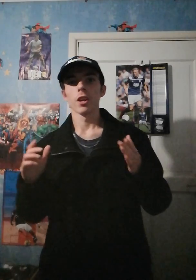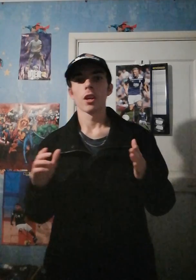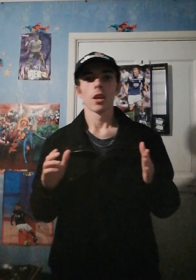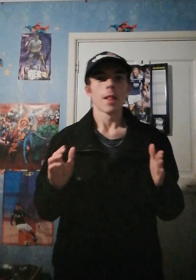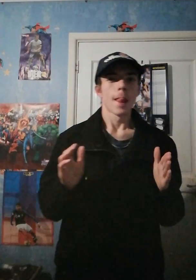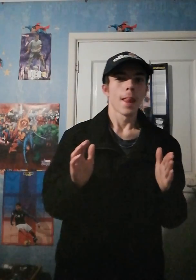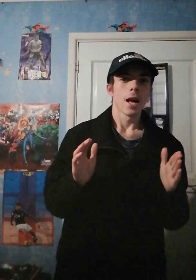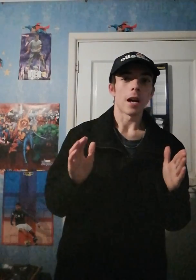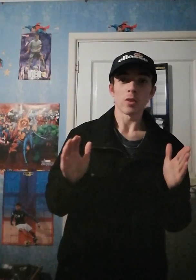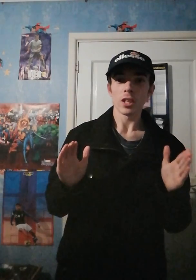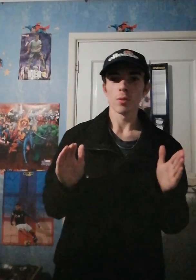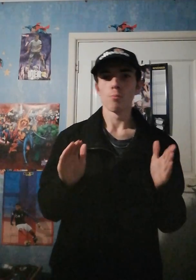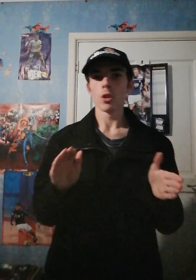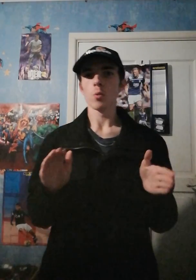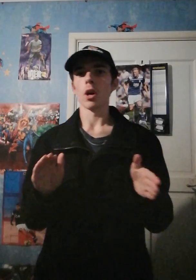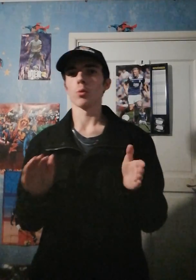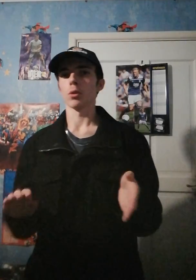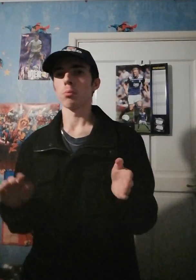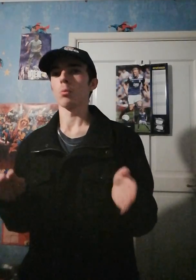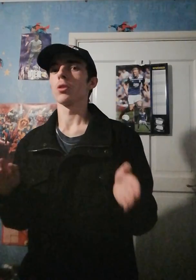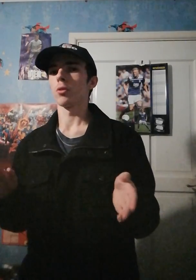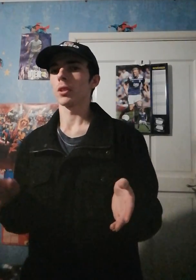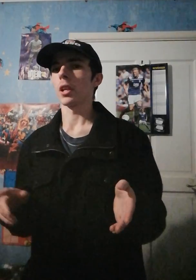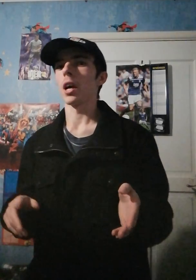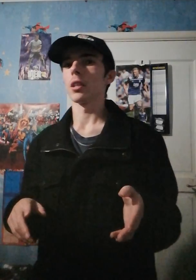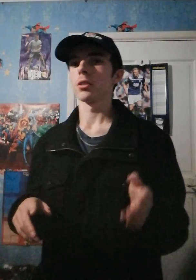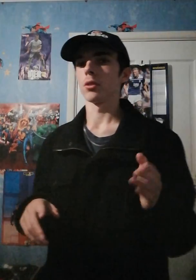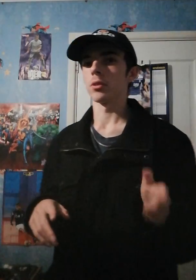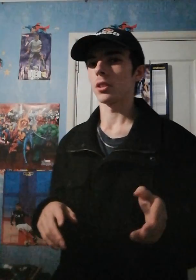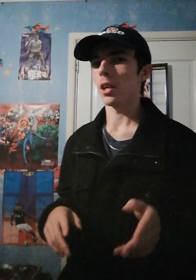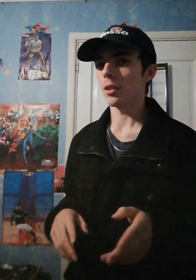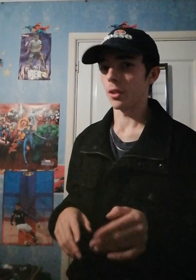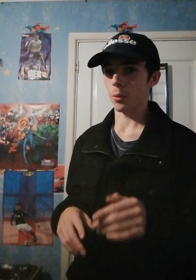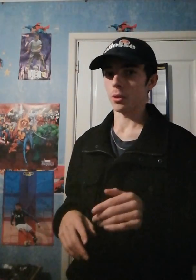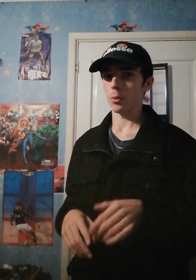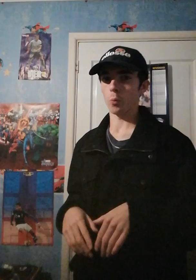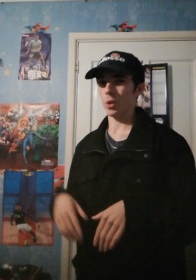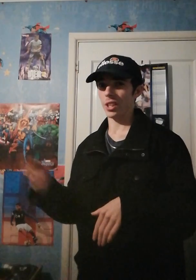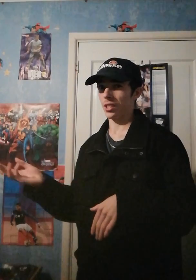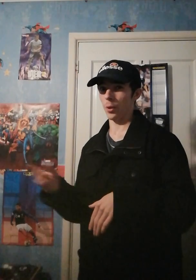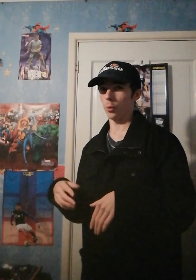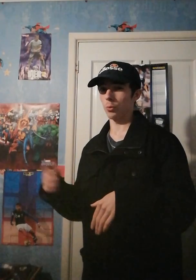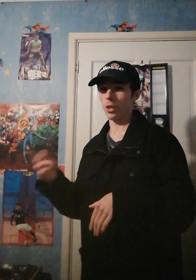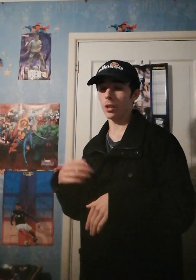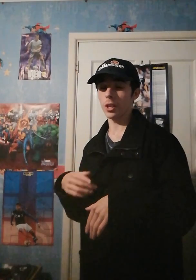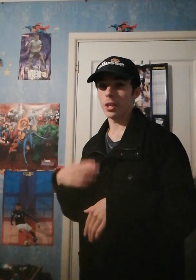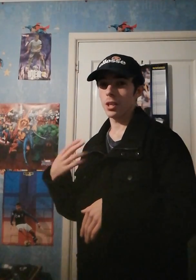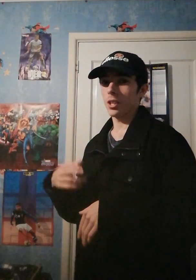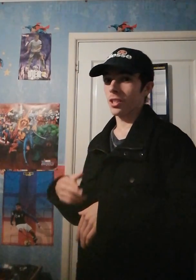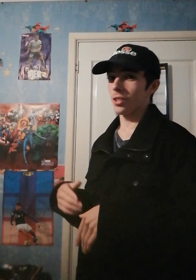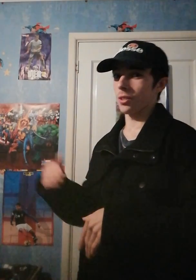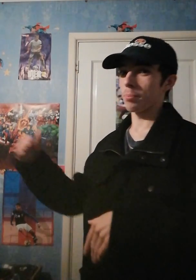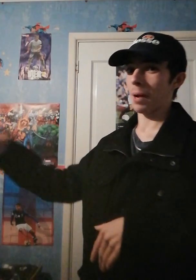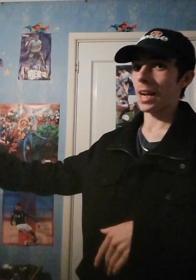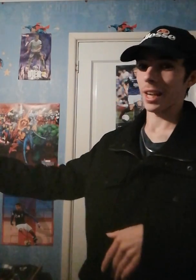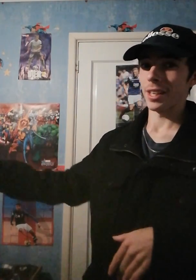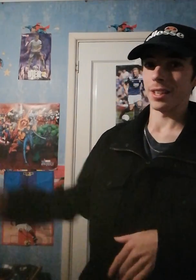I reckon, money-wise, we can probably sort things out. You know, we can do weird deals with, some back-ending.